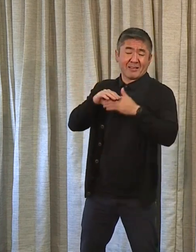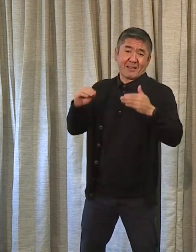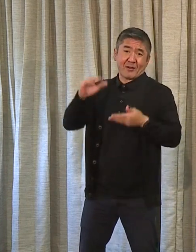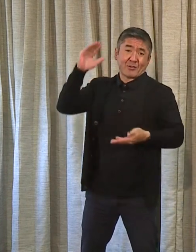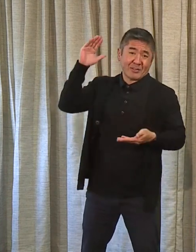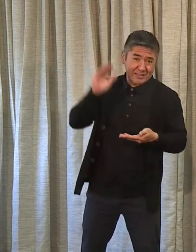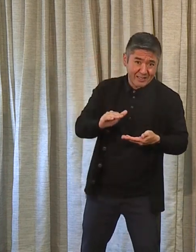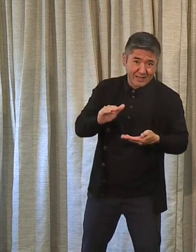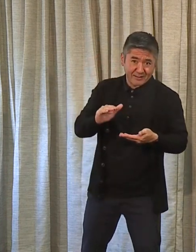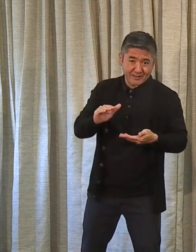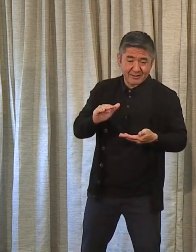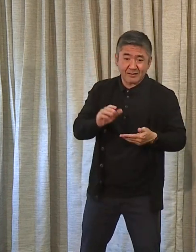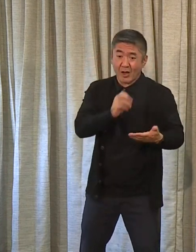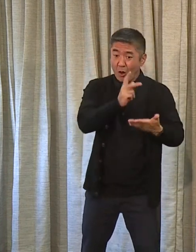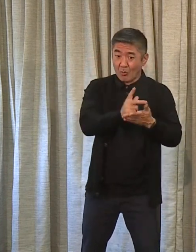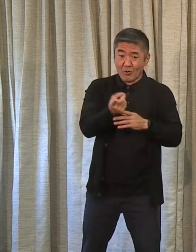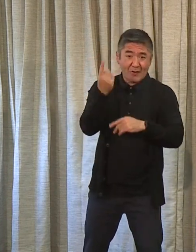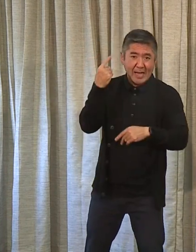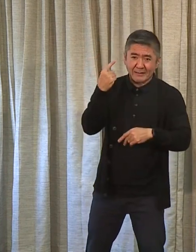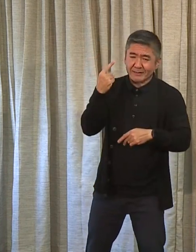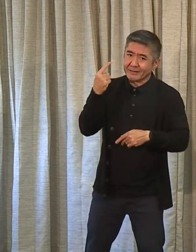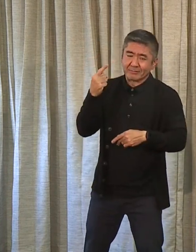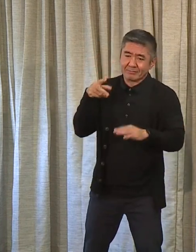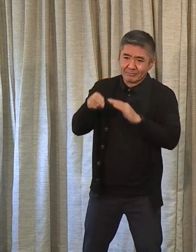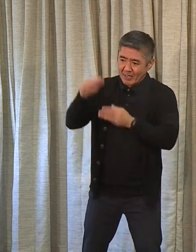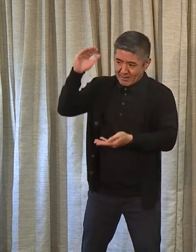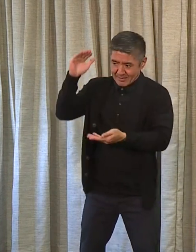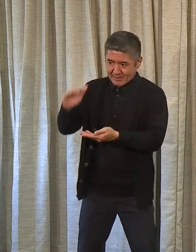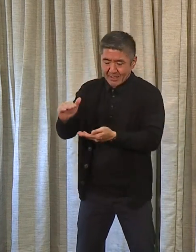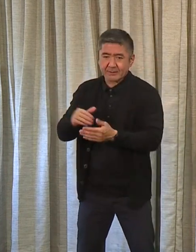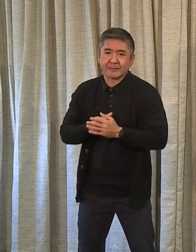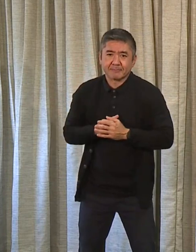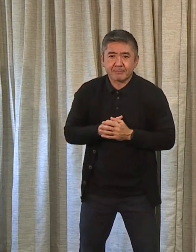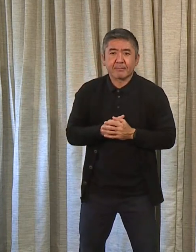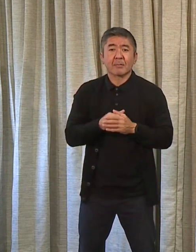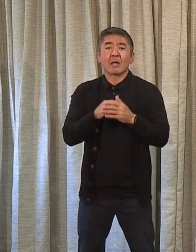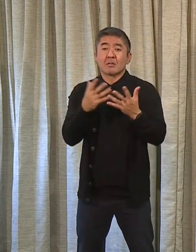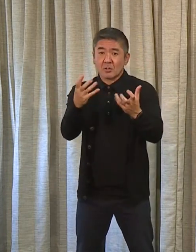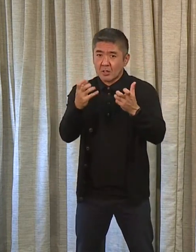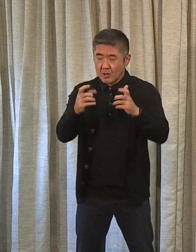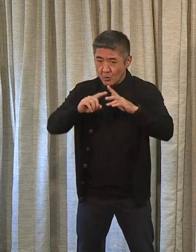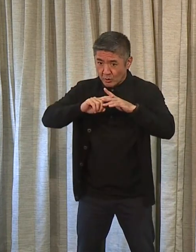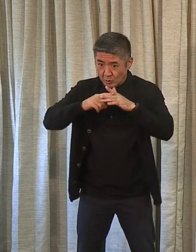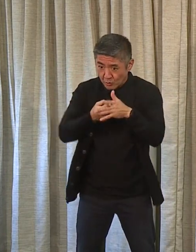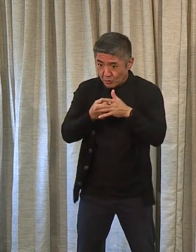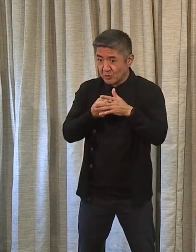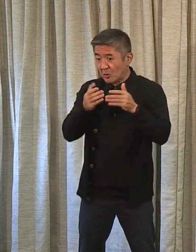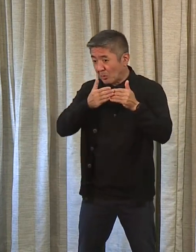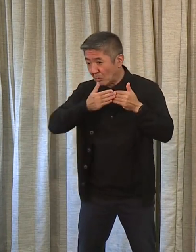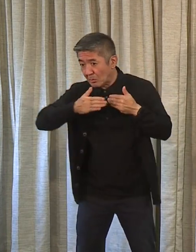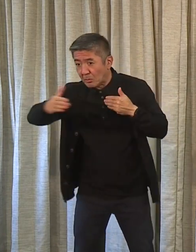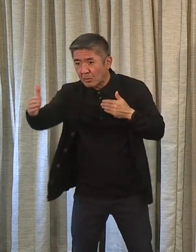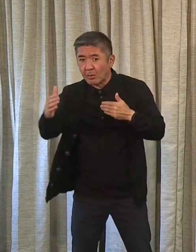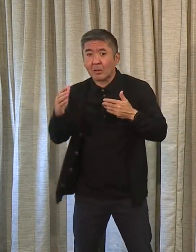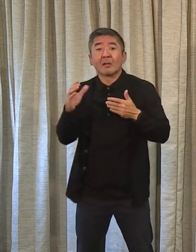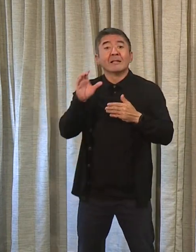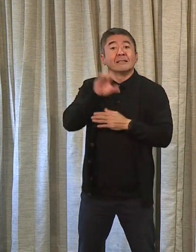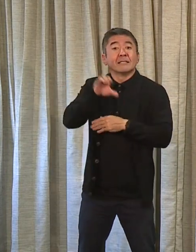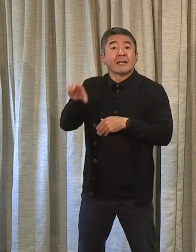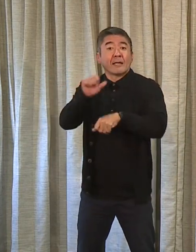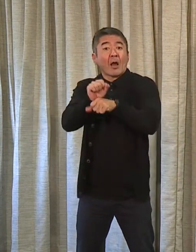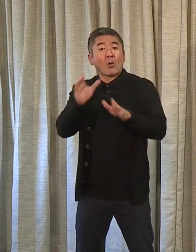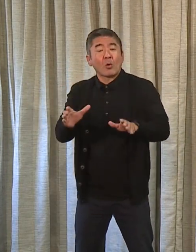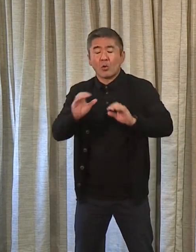was approved a year ago. We figured out a way to do that. Starting first and foremost, though, we want to make sure that all of our city and county employees realize there will be no